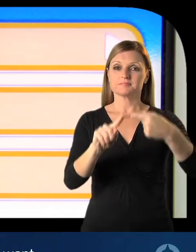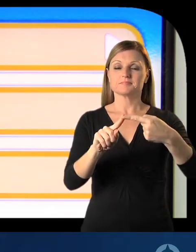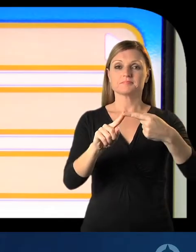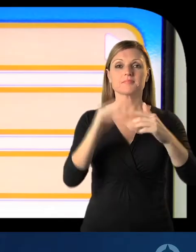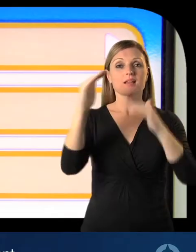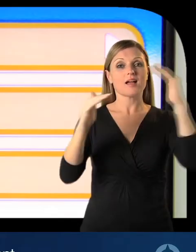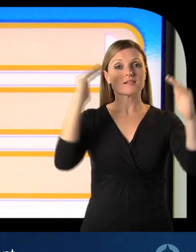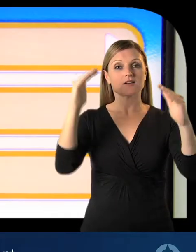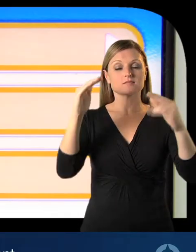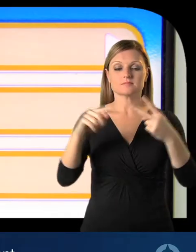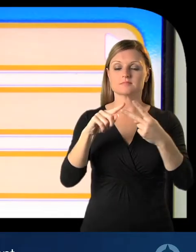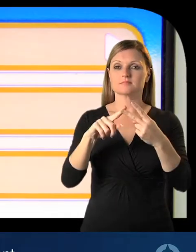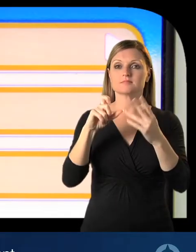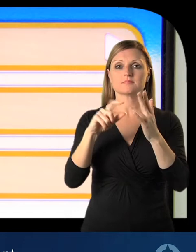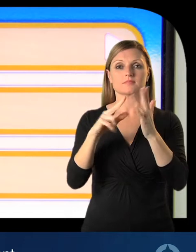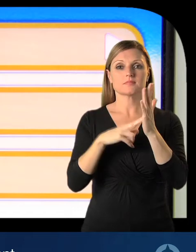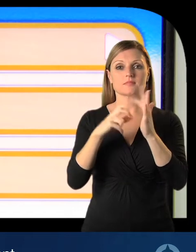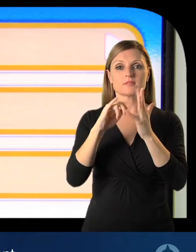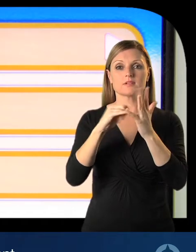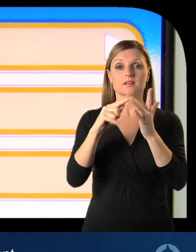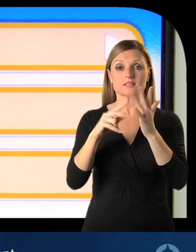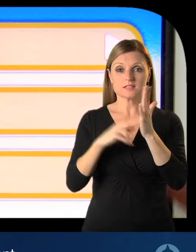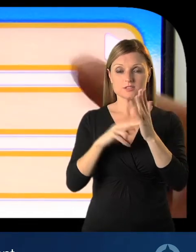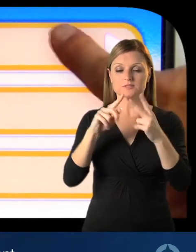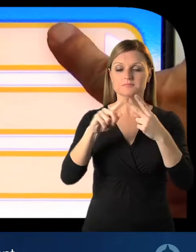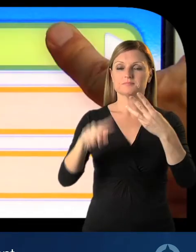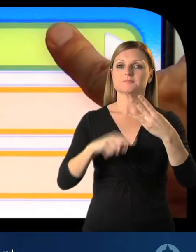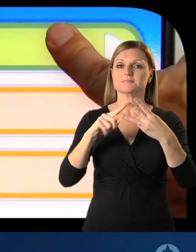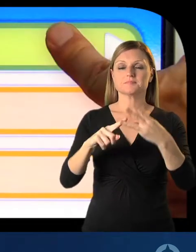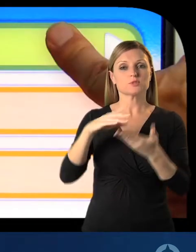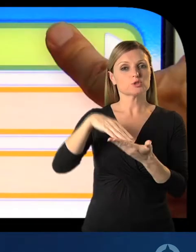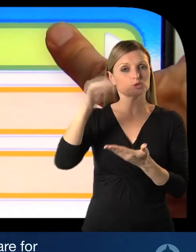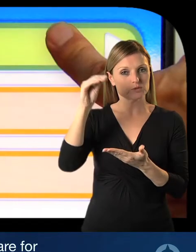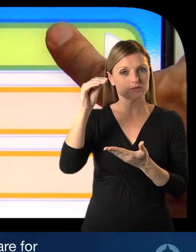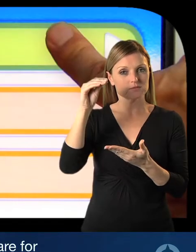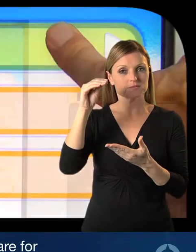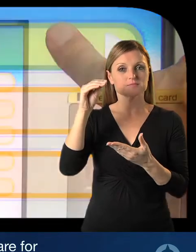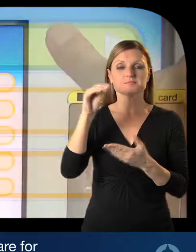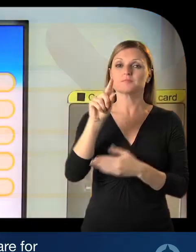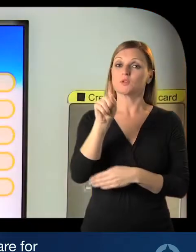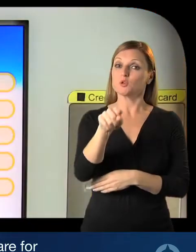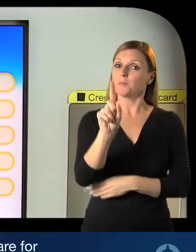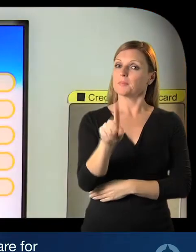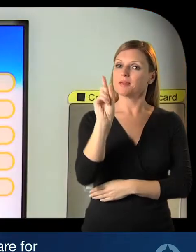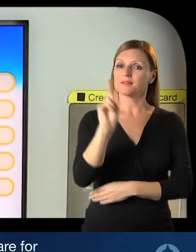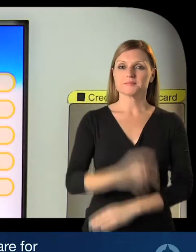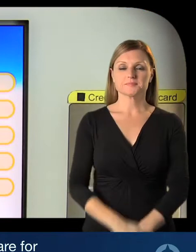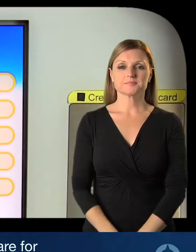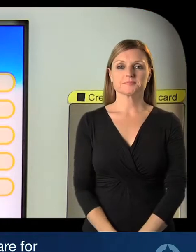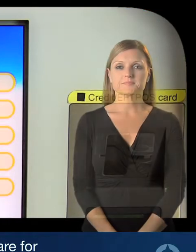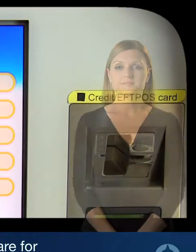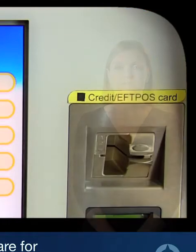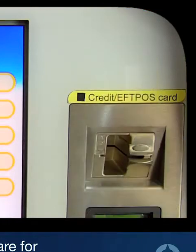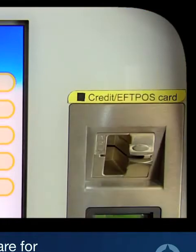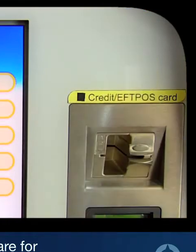want regular concession or student then choose the appropriate fare for the time